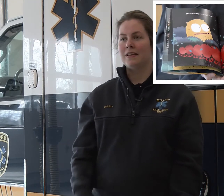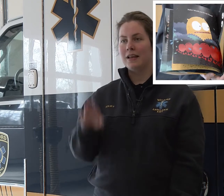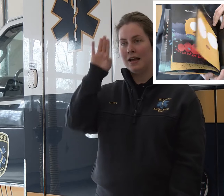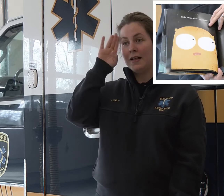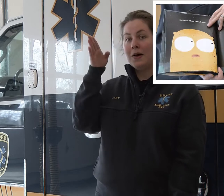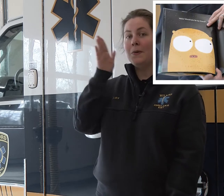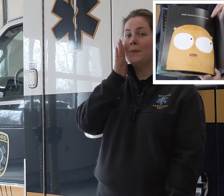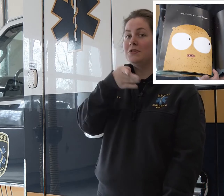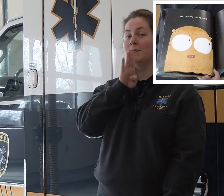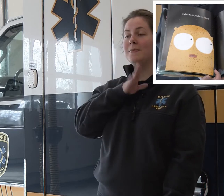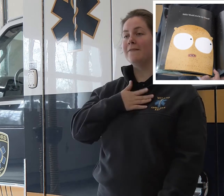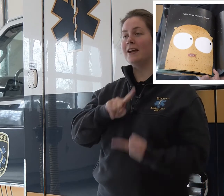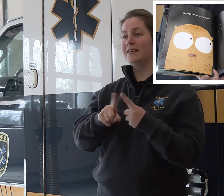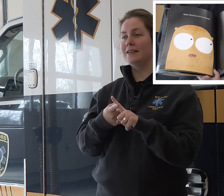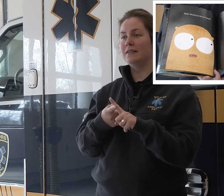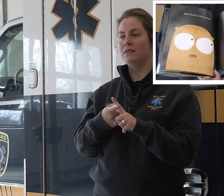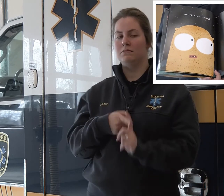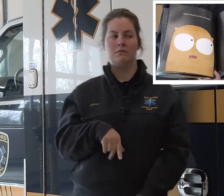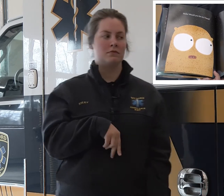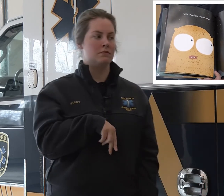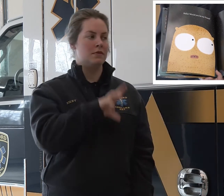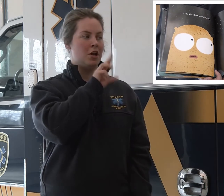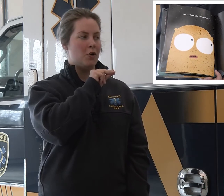Hello, would you be my friend? No.